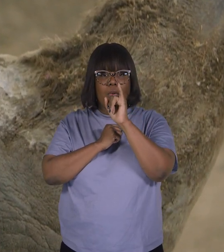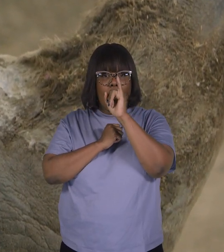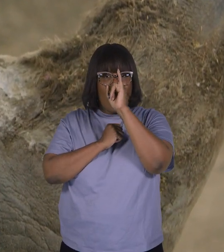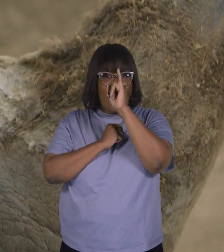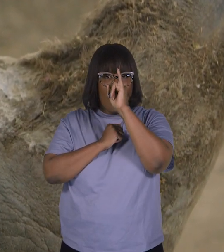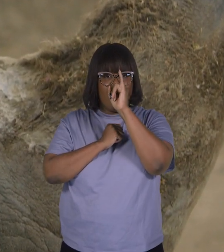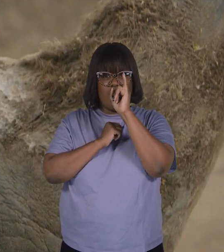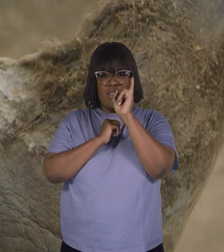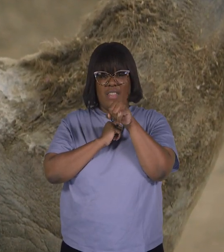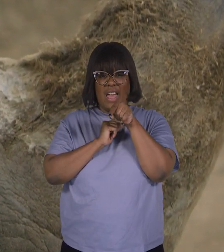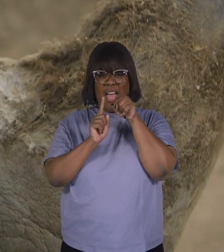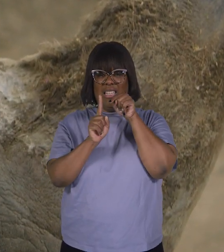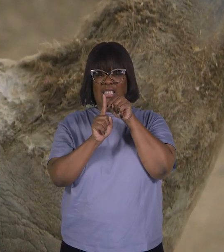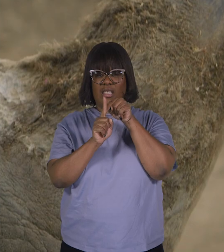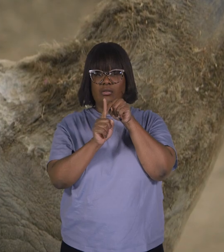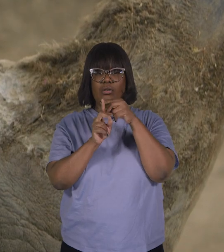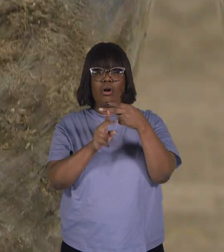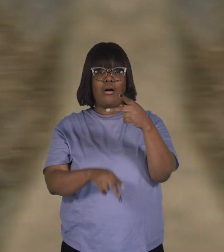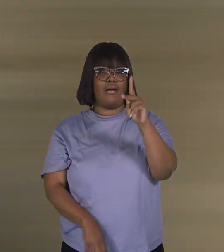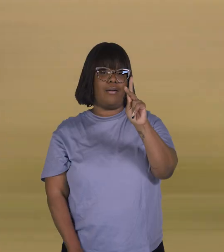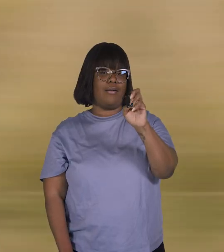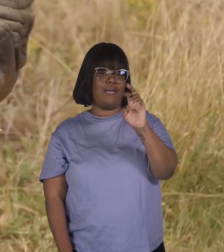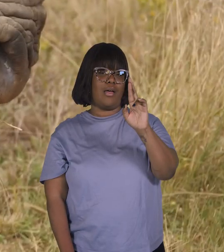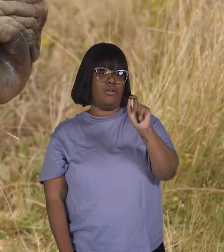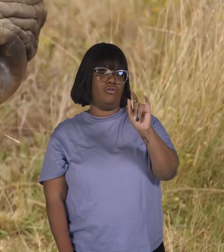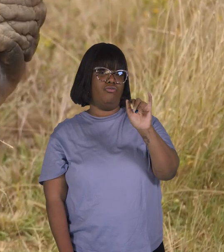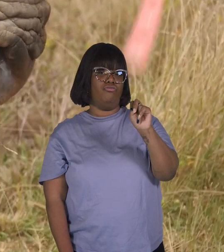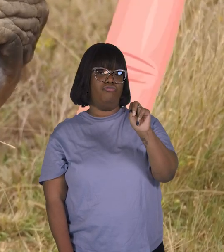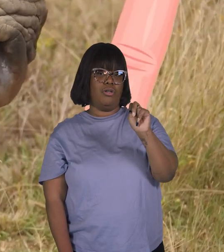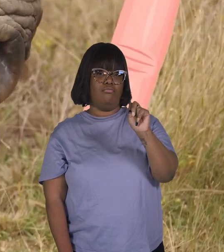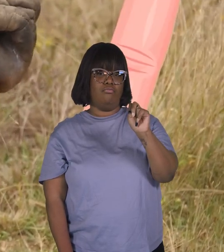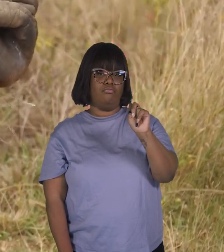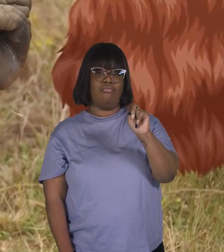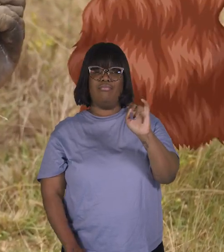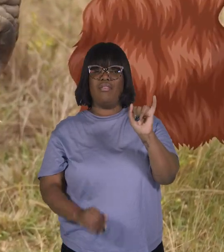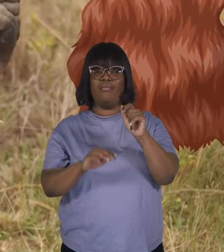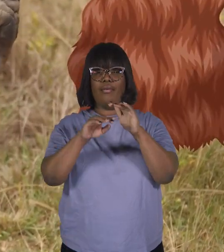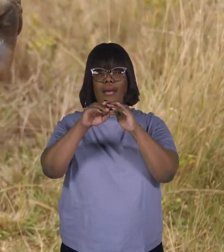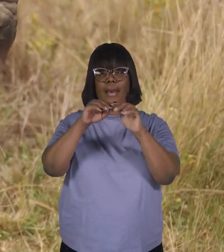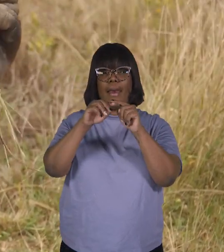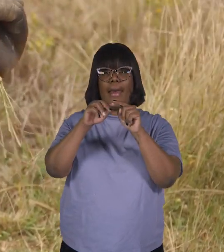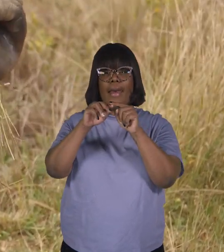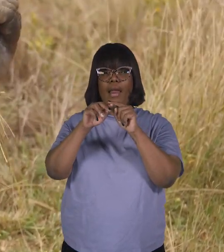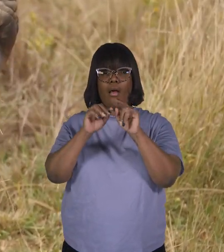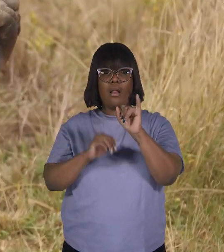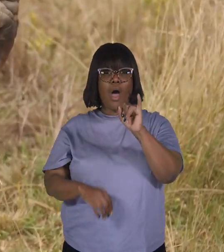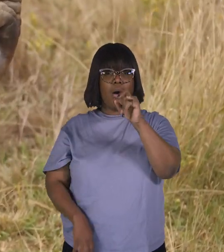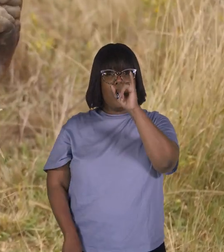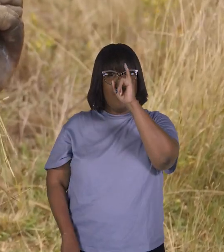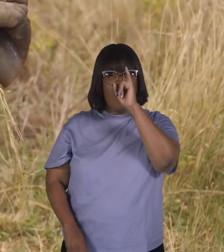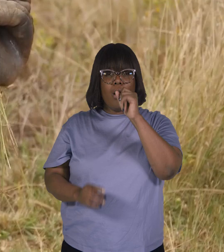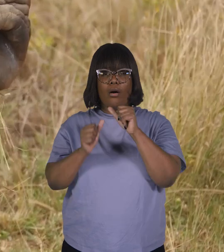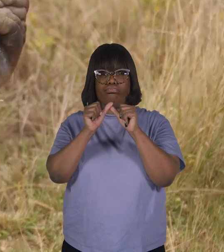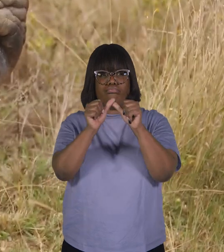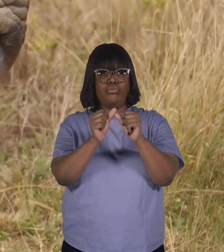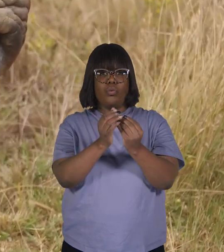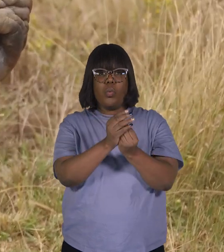of a material called keratin. Like our fingernails and hair, rhinos' horns keep growing throughout their